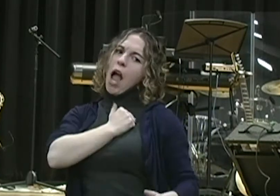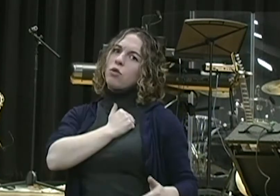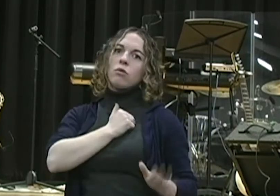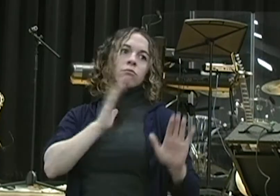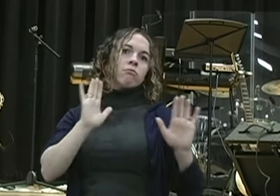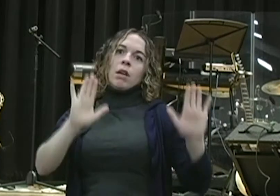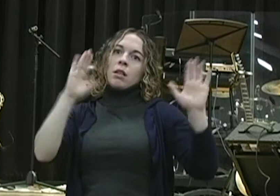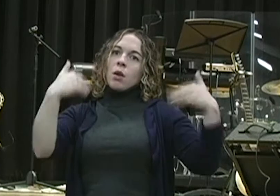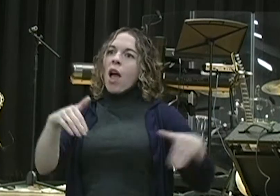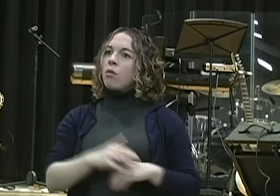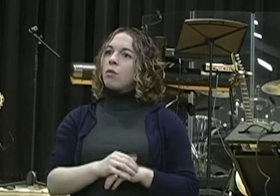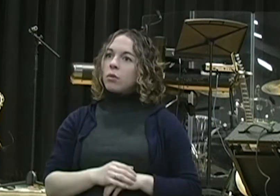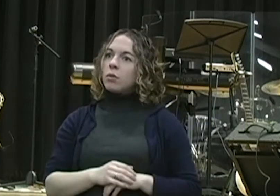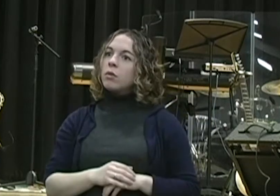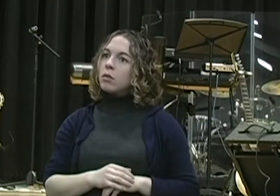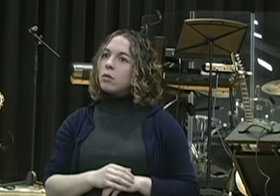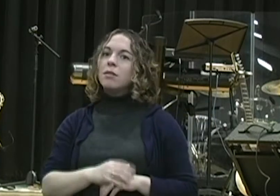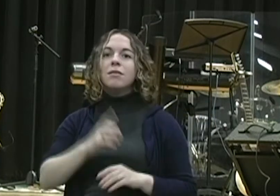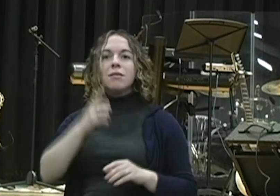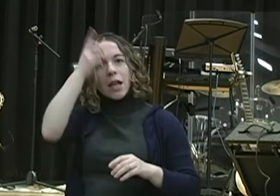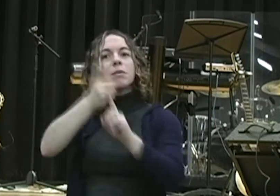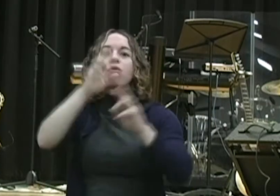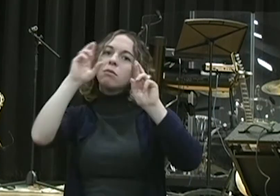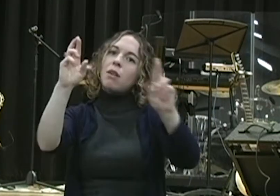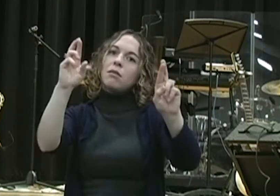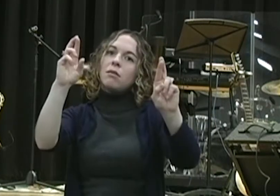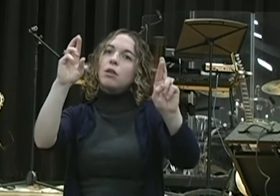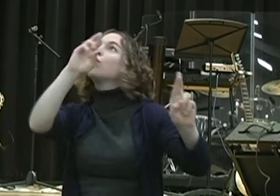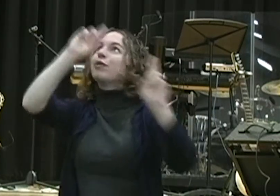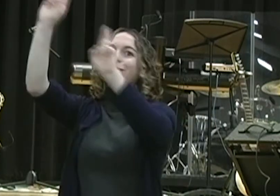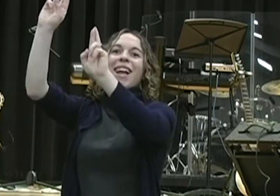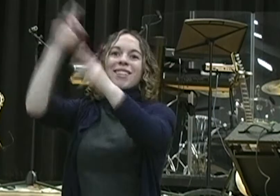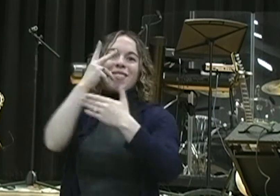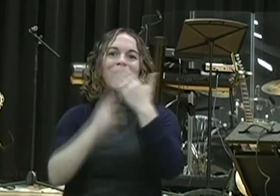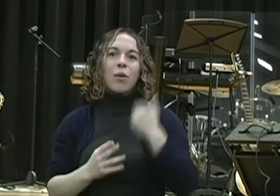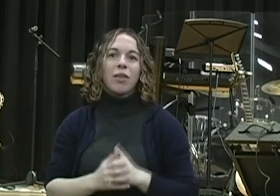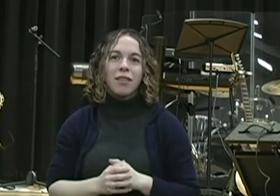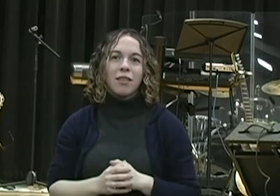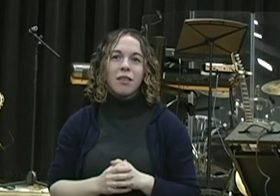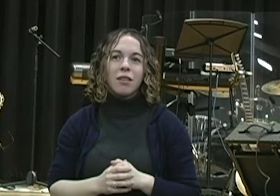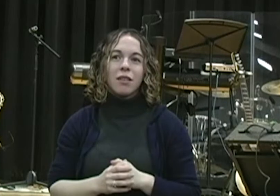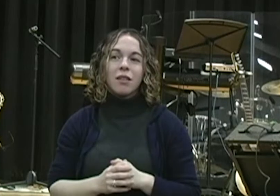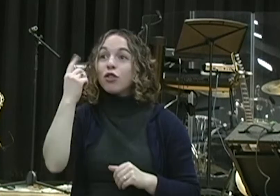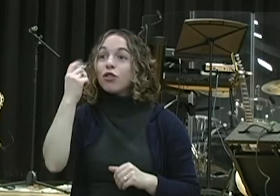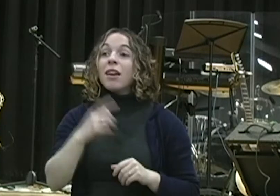will increase your morality. And if there's areas in your life where you question your morality, you question your